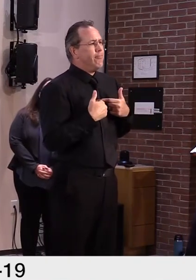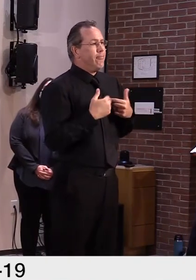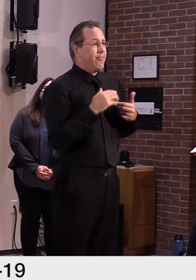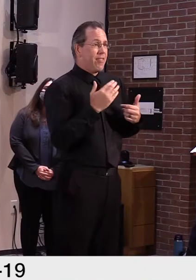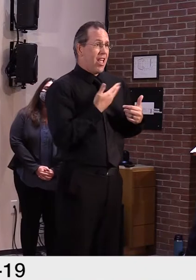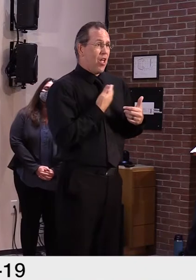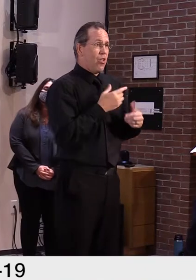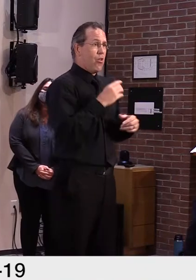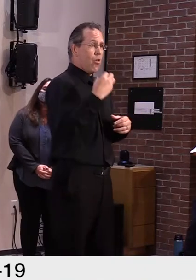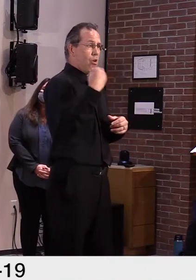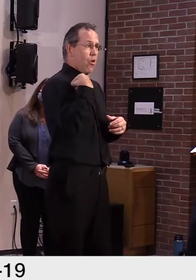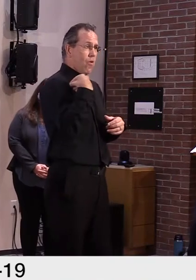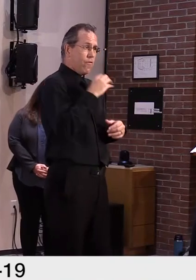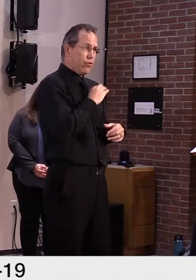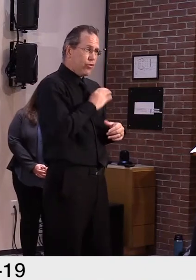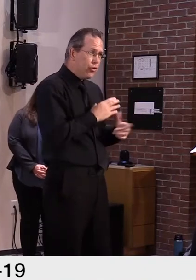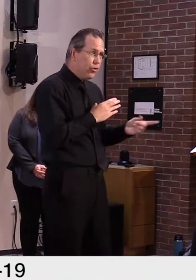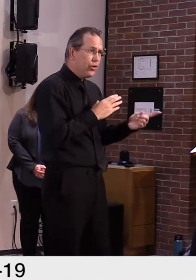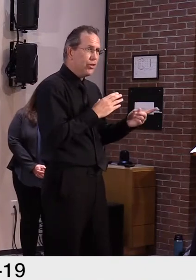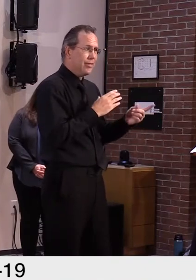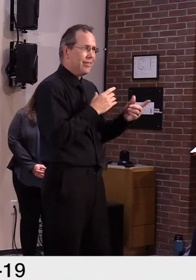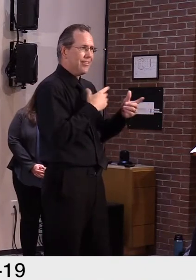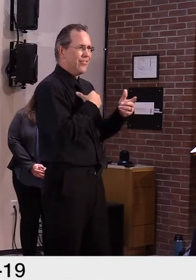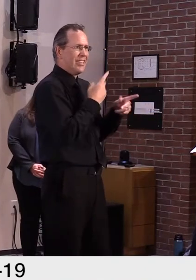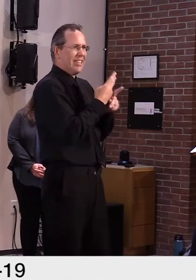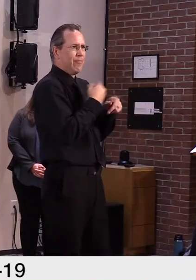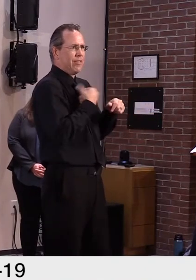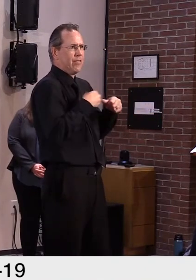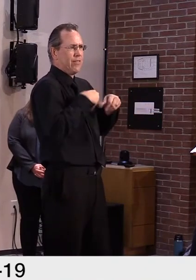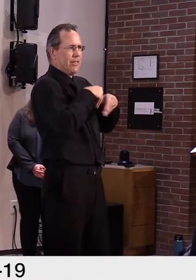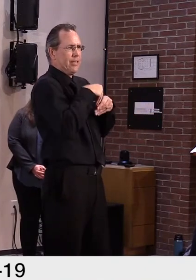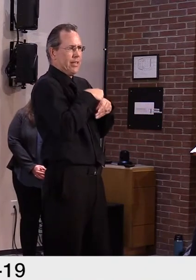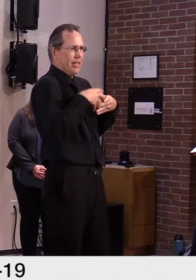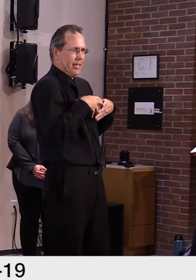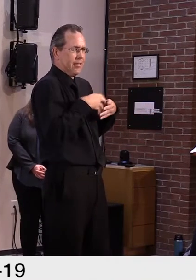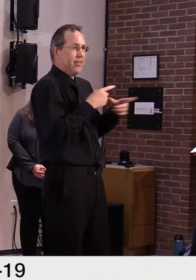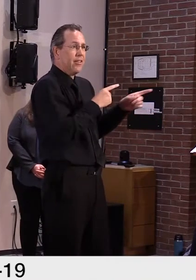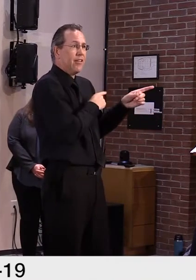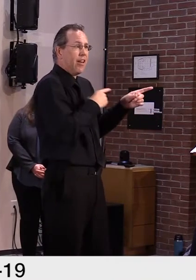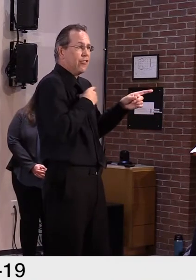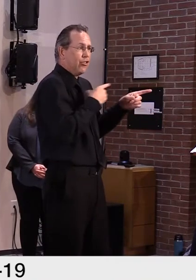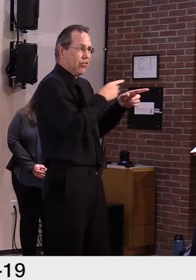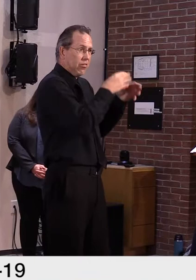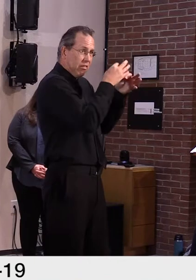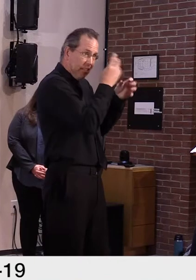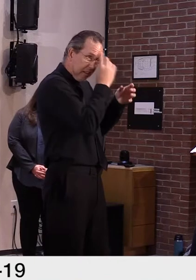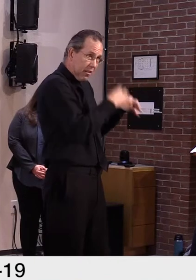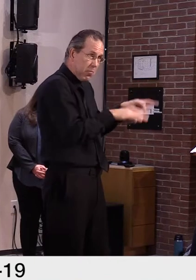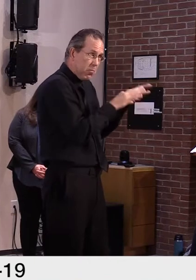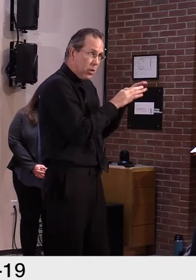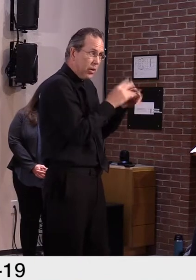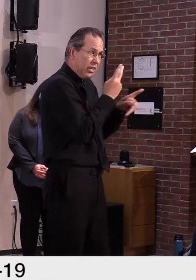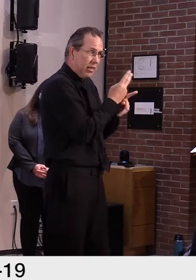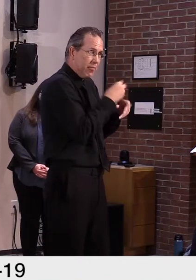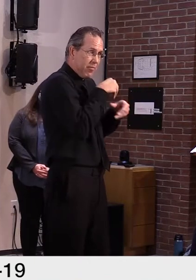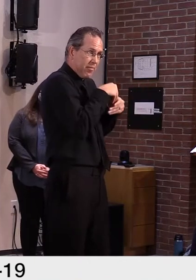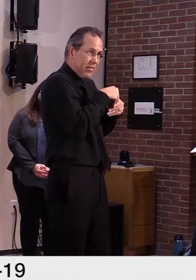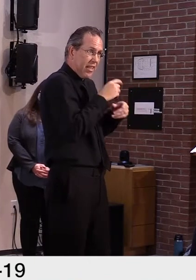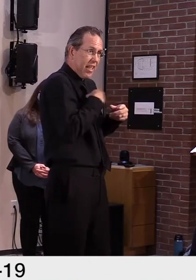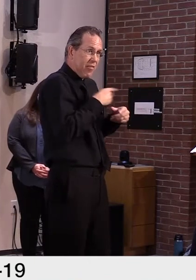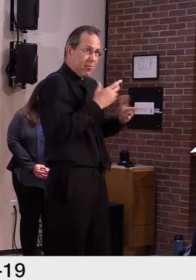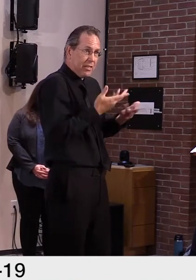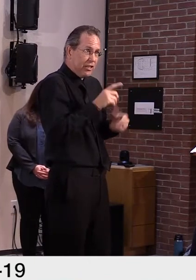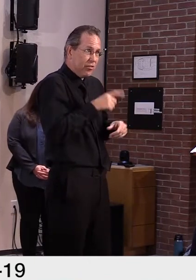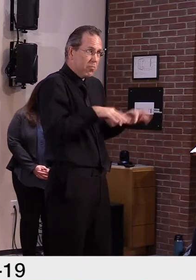it was important for the State House Capitol Police to have body cameras, they would they would provide that those resources.